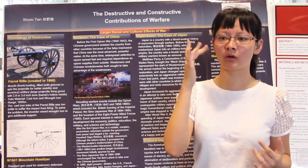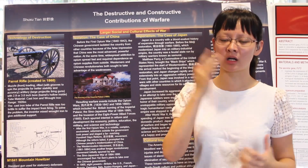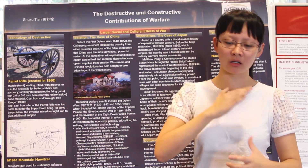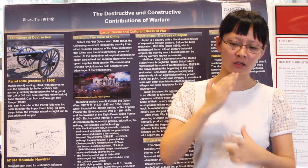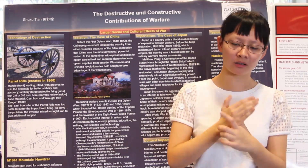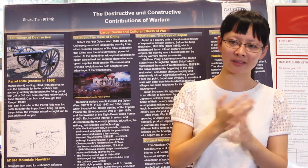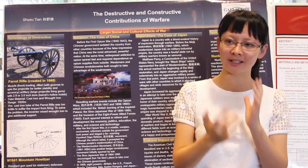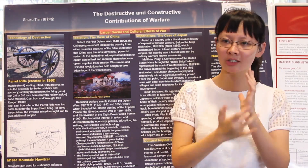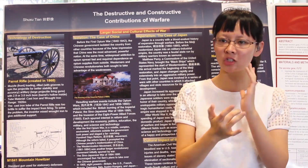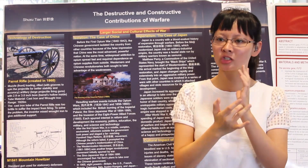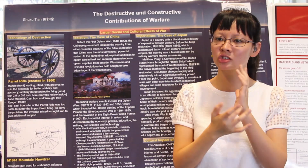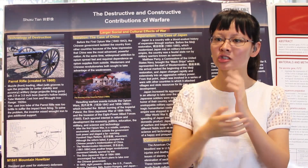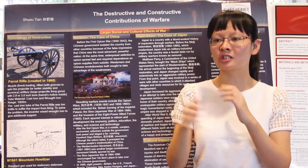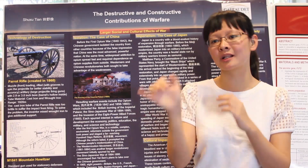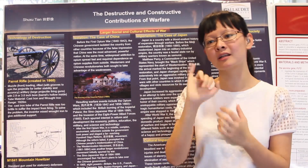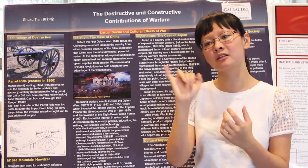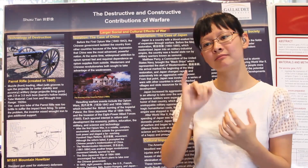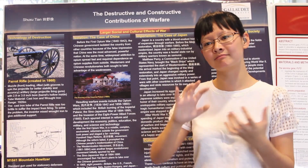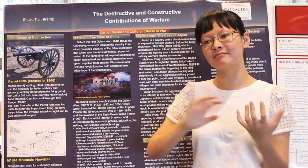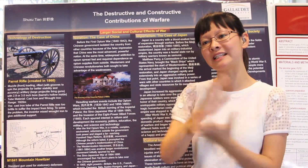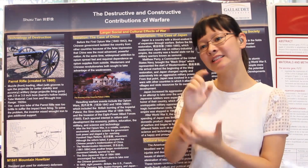benefit society as seen in technological advancement.